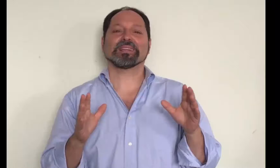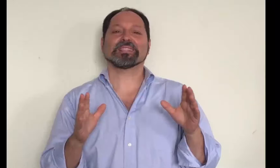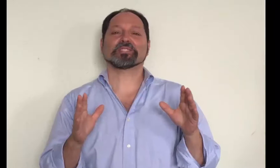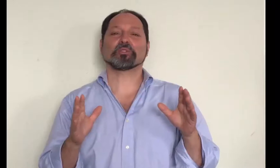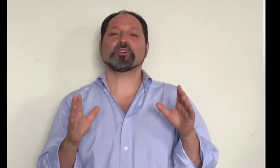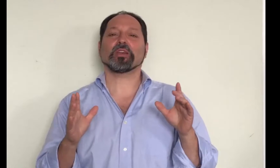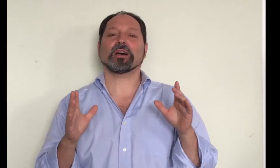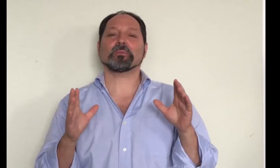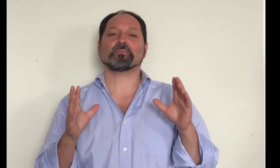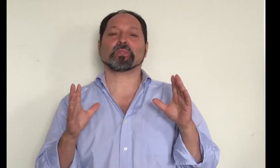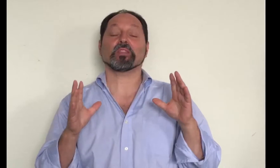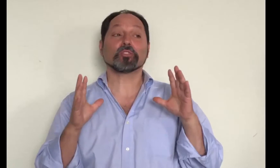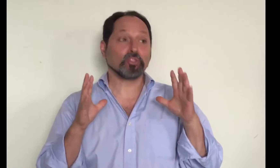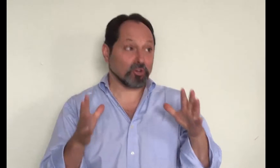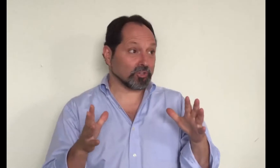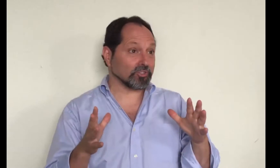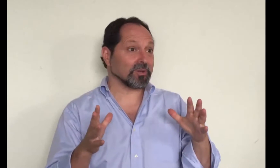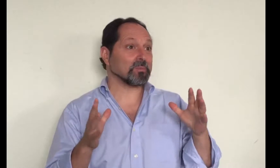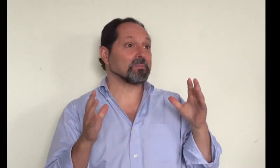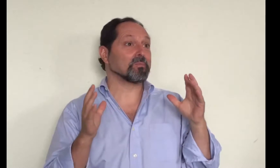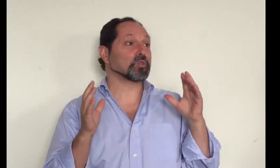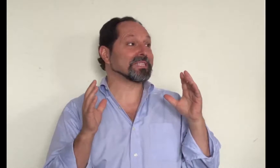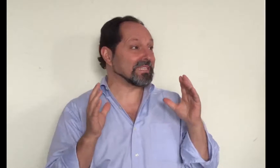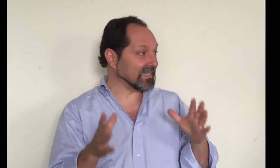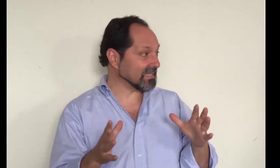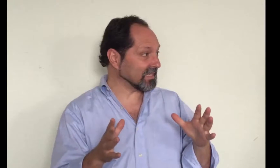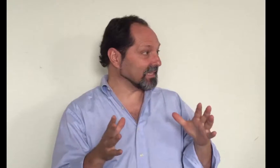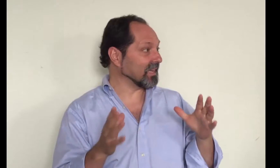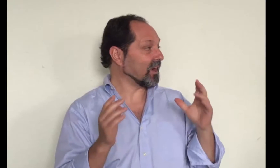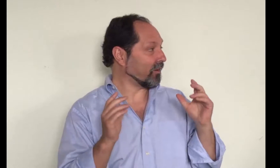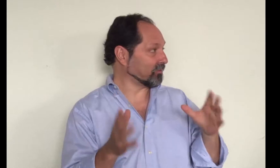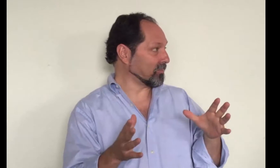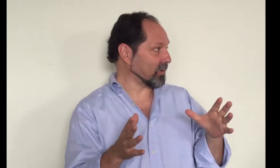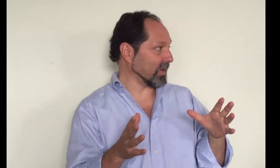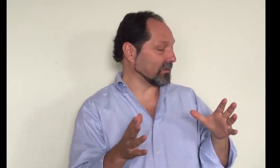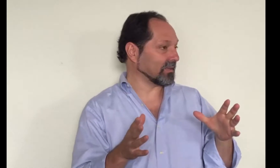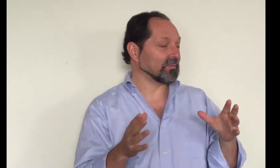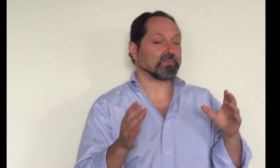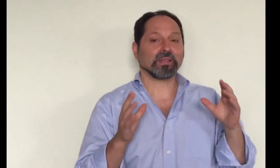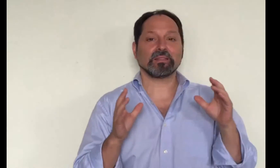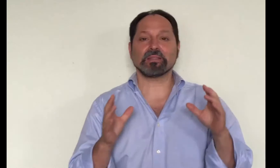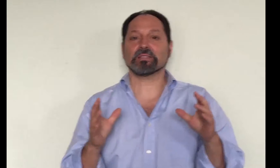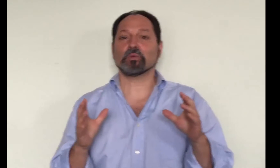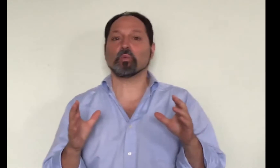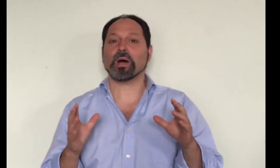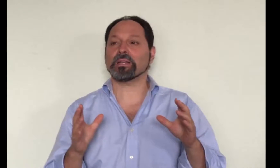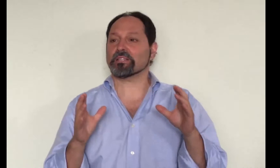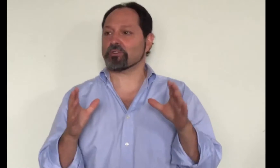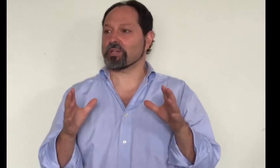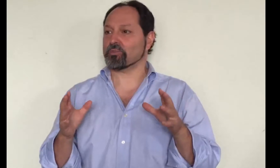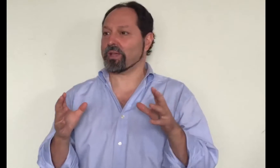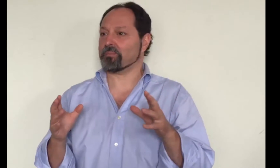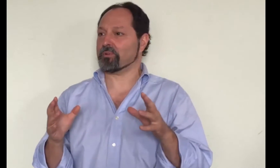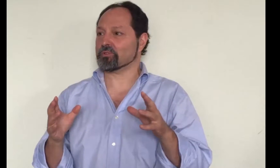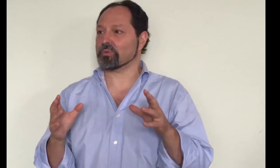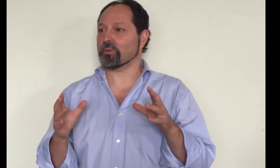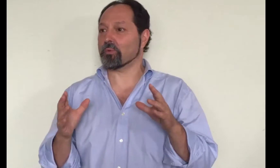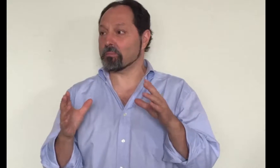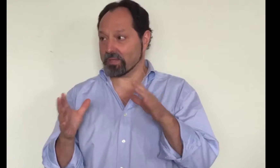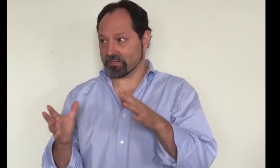so the third motility of the brain this is what is going to help us with the mobility